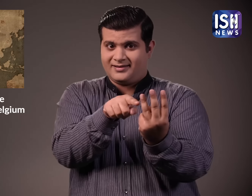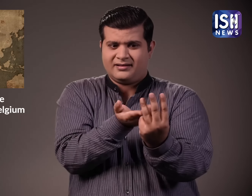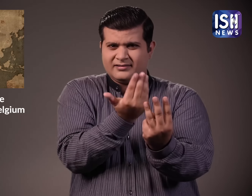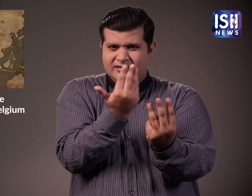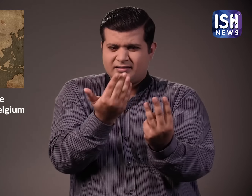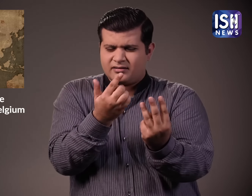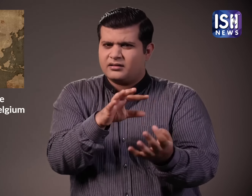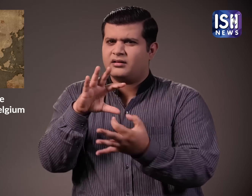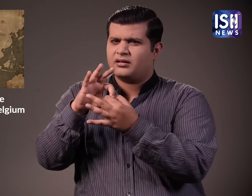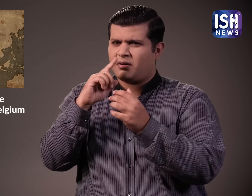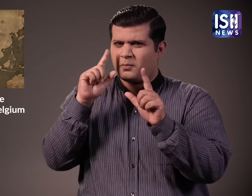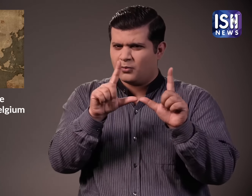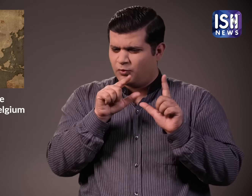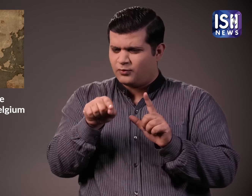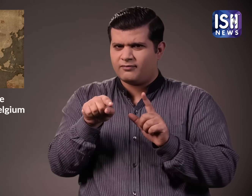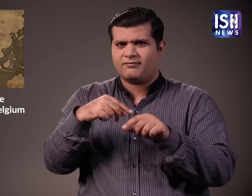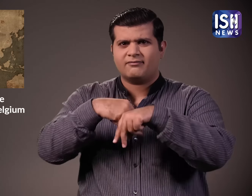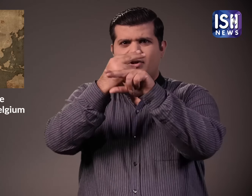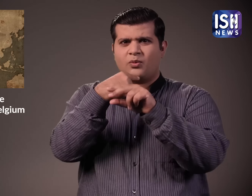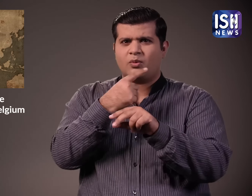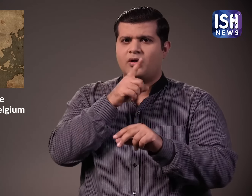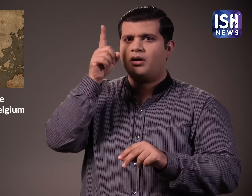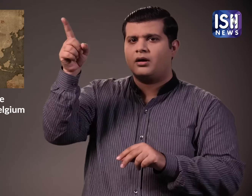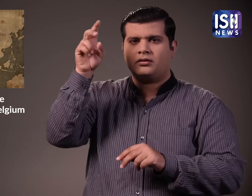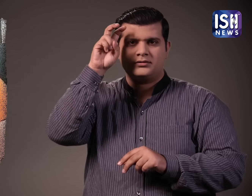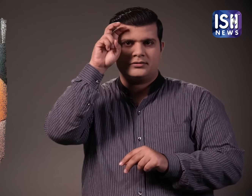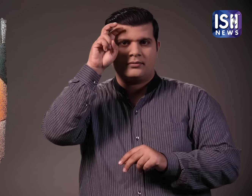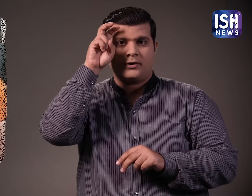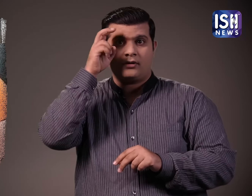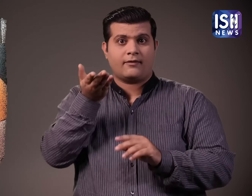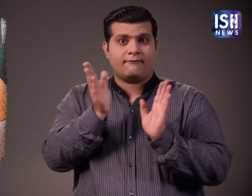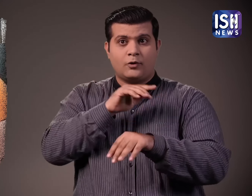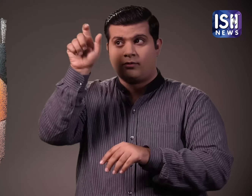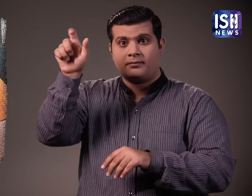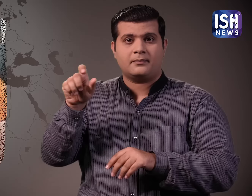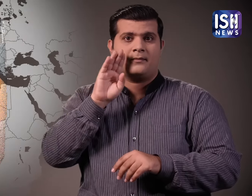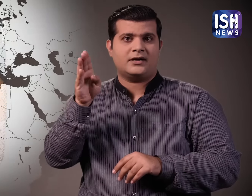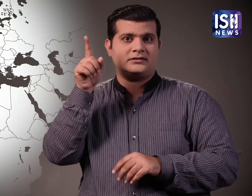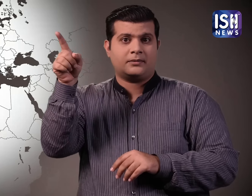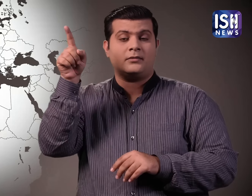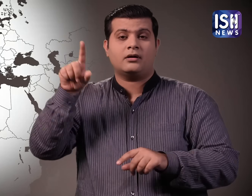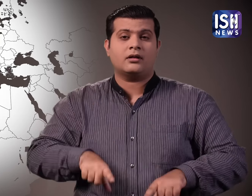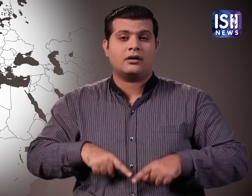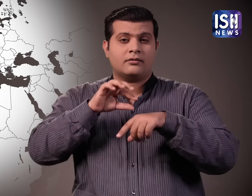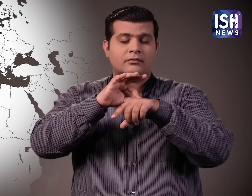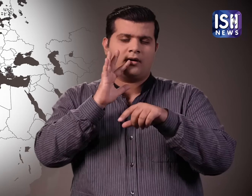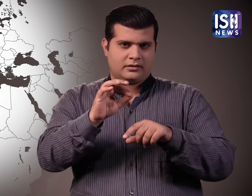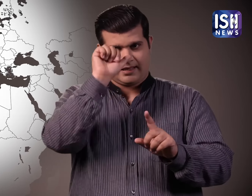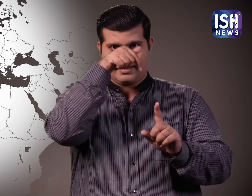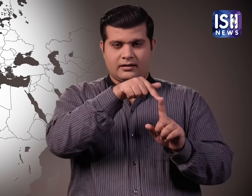accused. They have found proof of the accused speaking to Jagpal Preet who lives in Belgium. He is an Indian